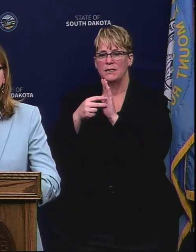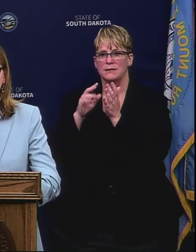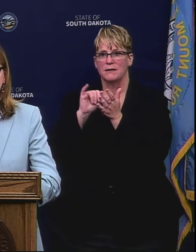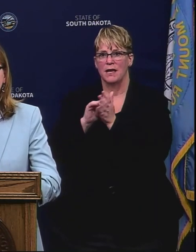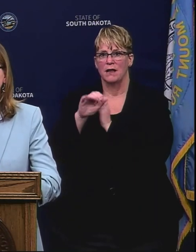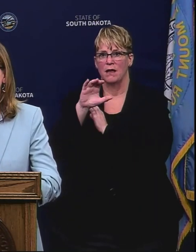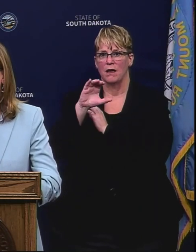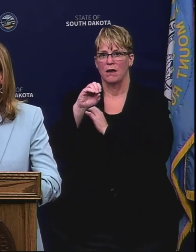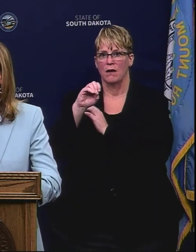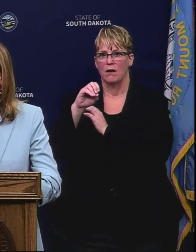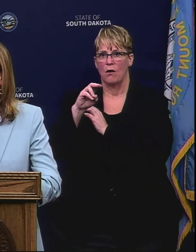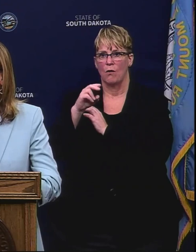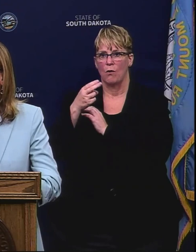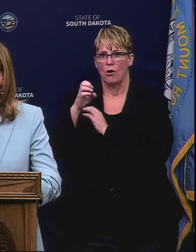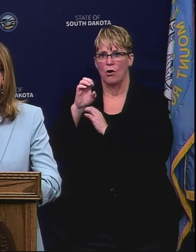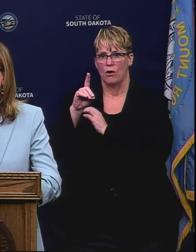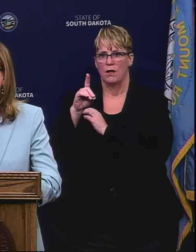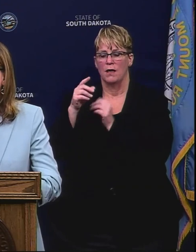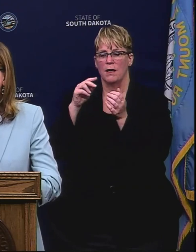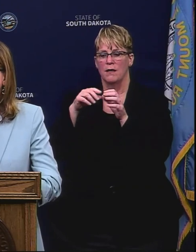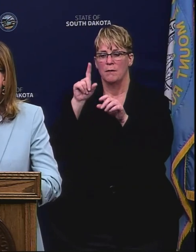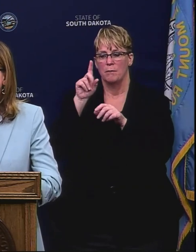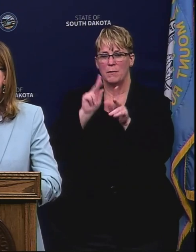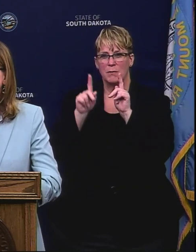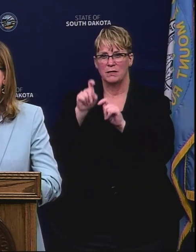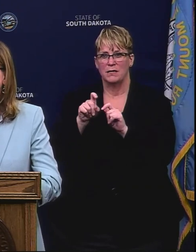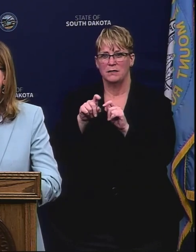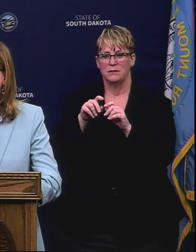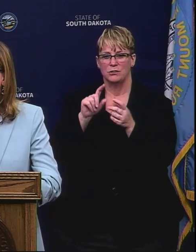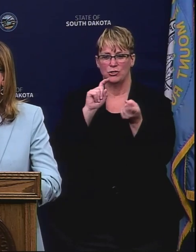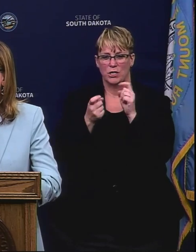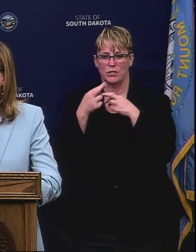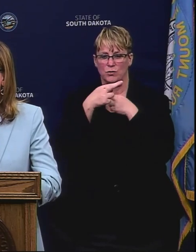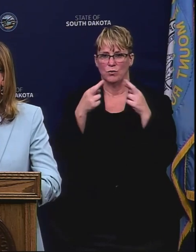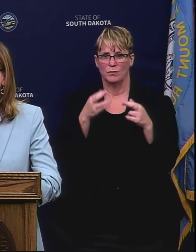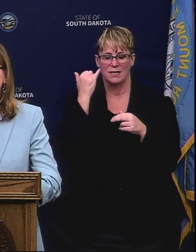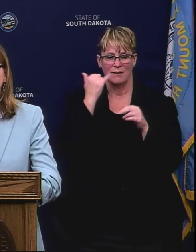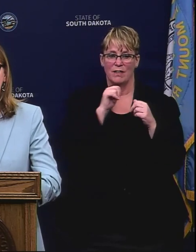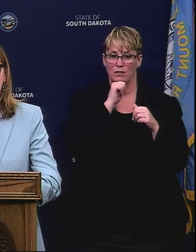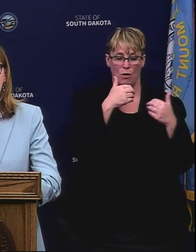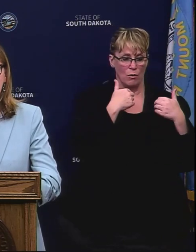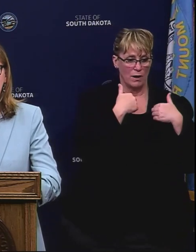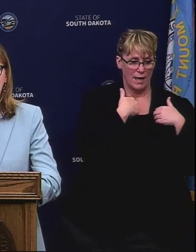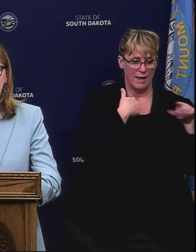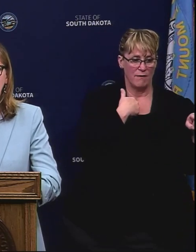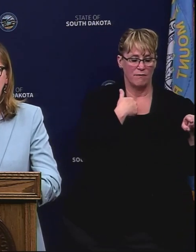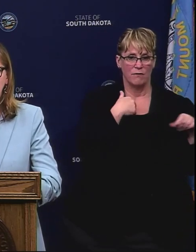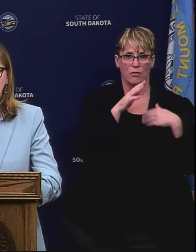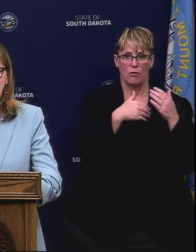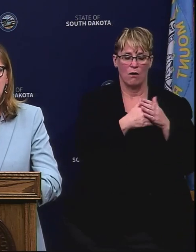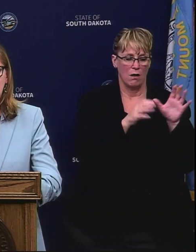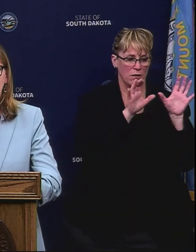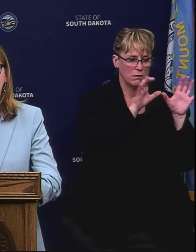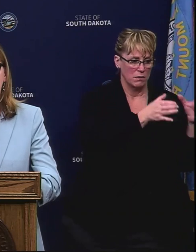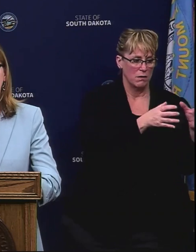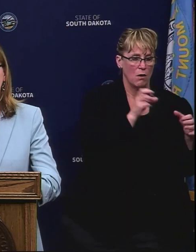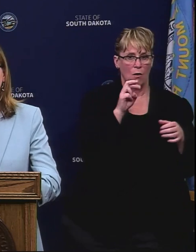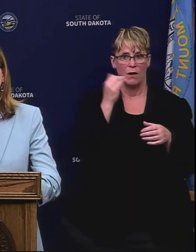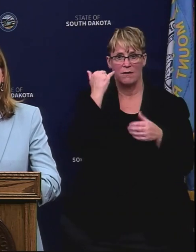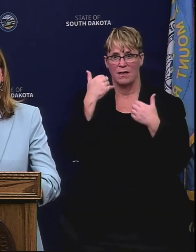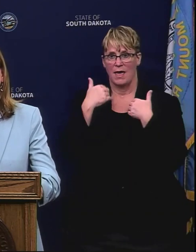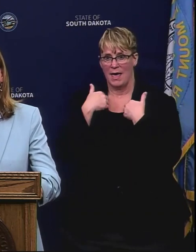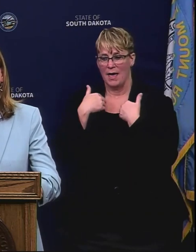you know, sometimes people need to move their rooms so that if they're negative, they're going to be housed with other folks that are negative and vice versa. And so